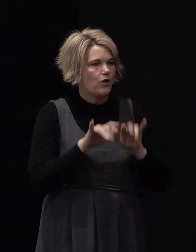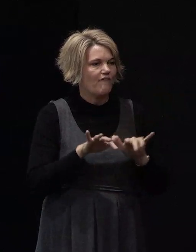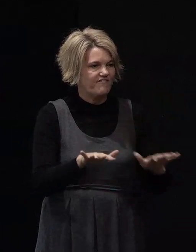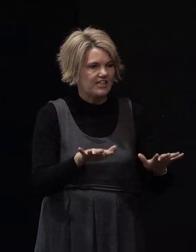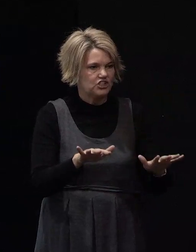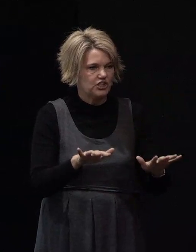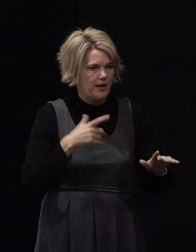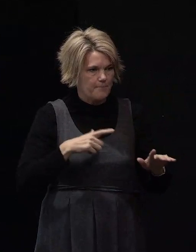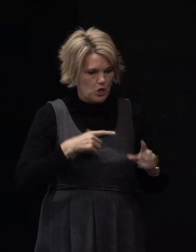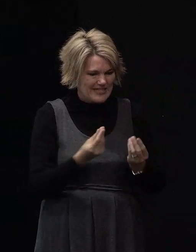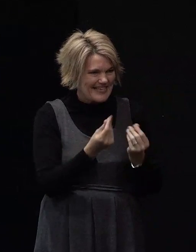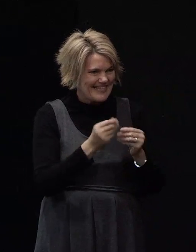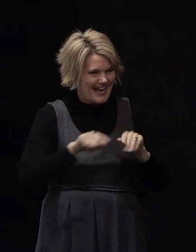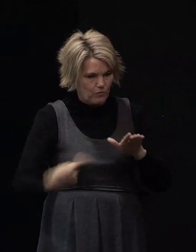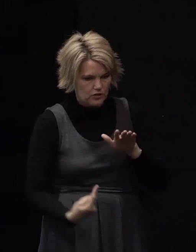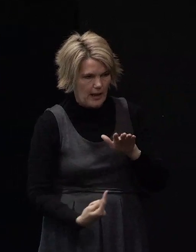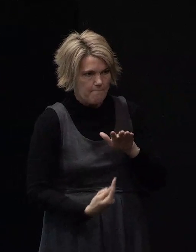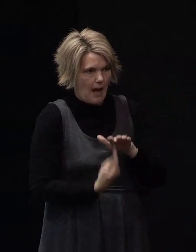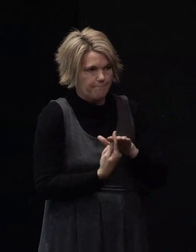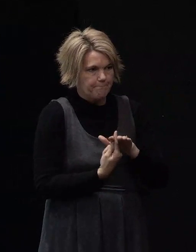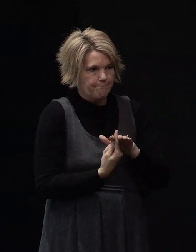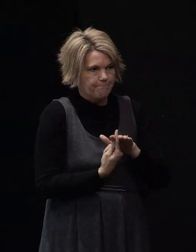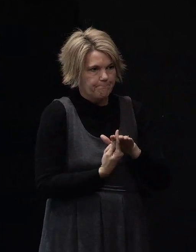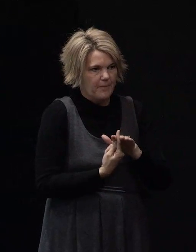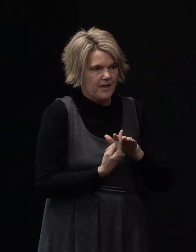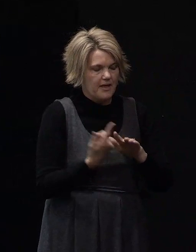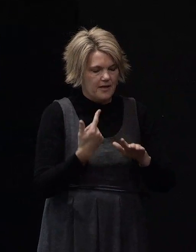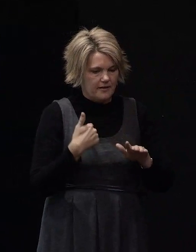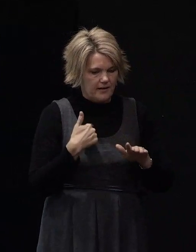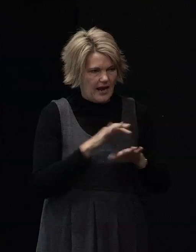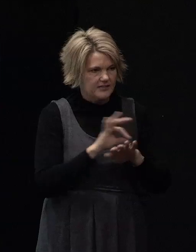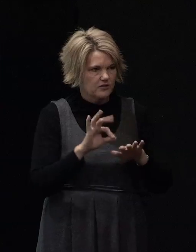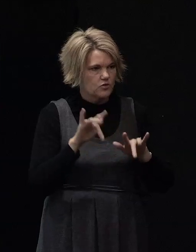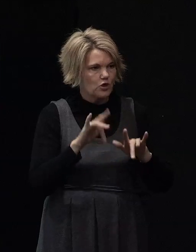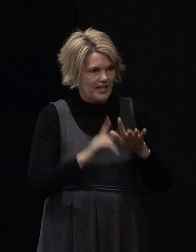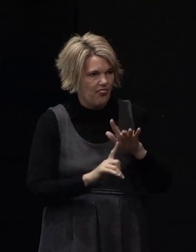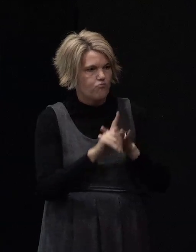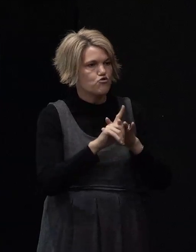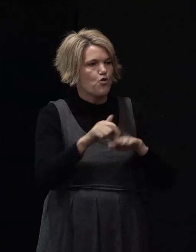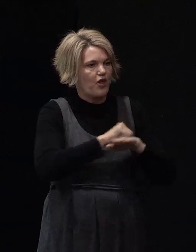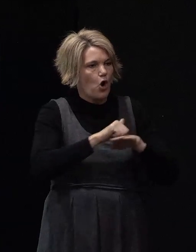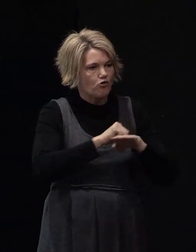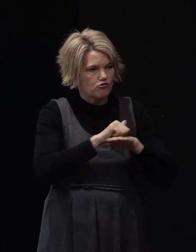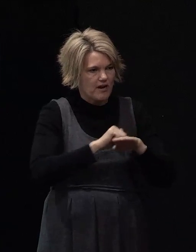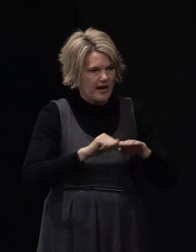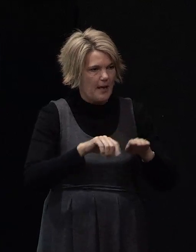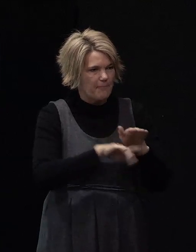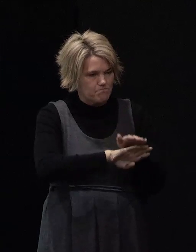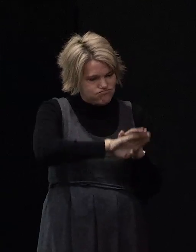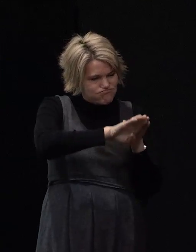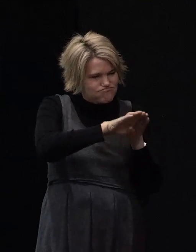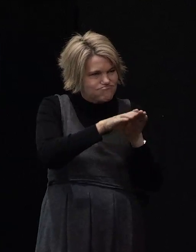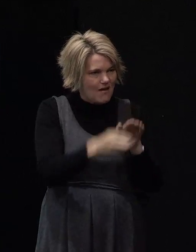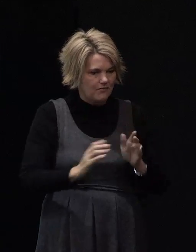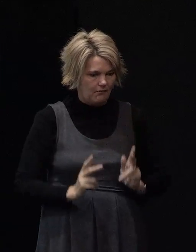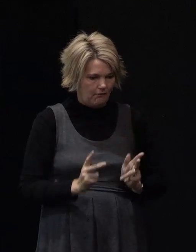the sand's wanted to come up to the surface for whatever reason it hasn't quite made it out through the asphalt but it's bulged up the asphalt and it's